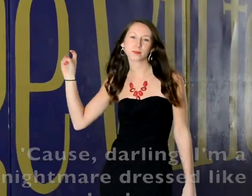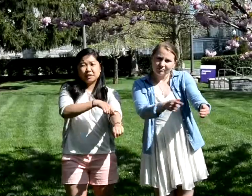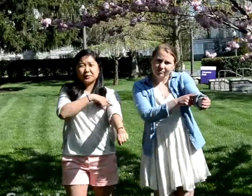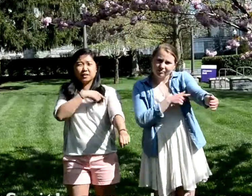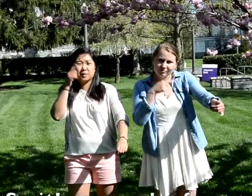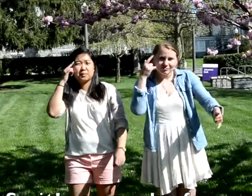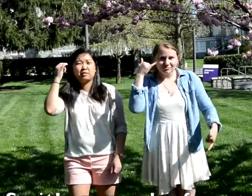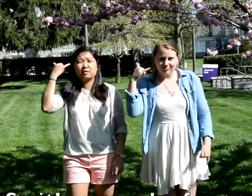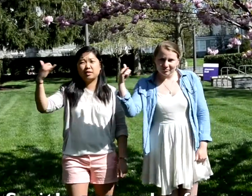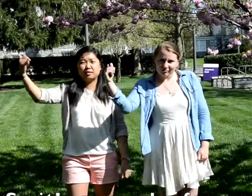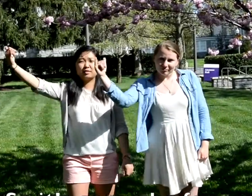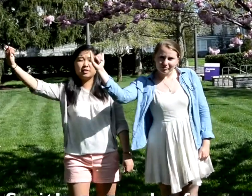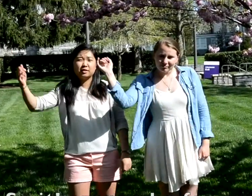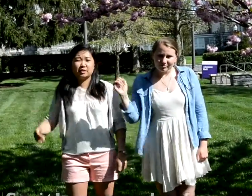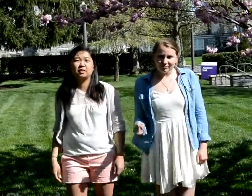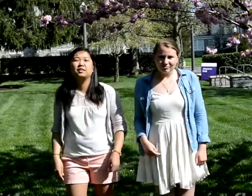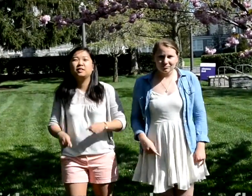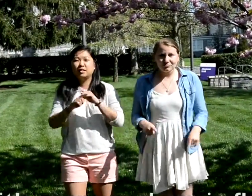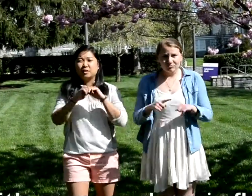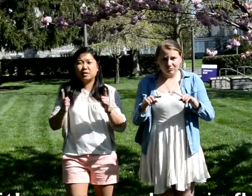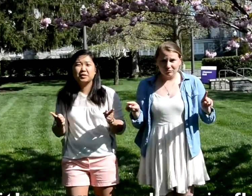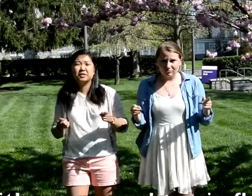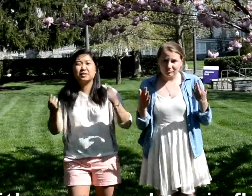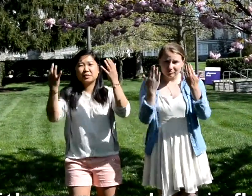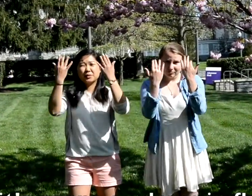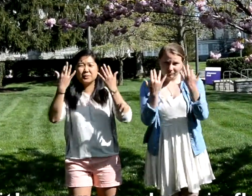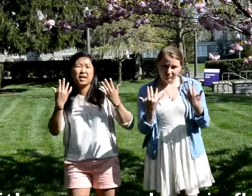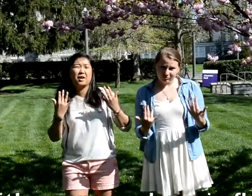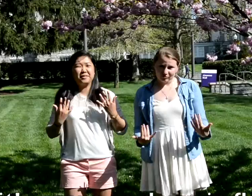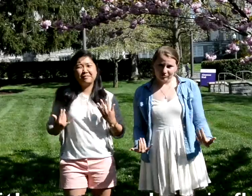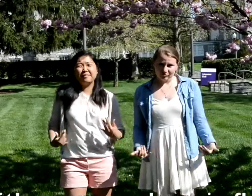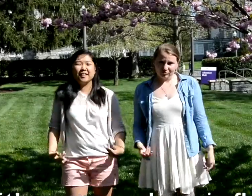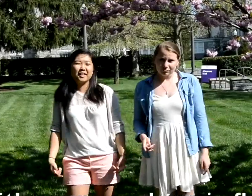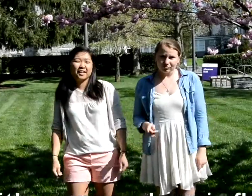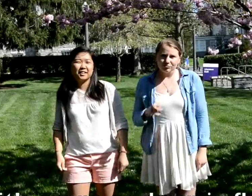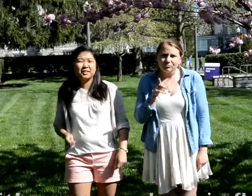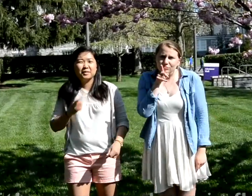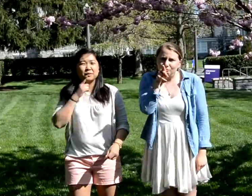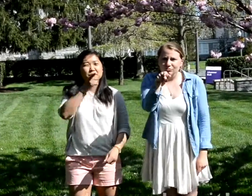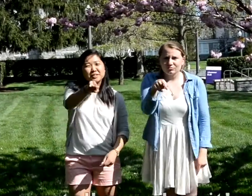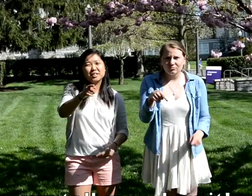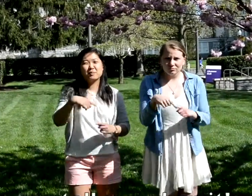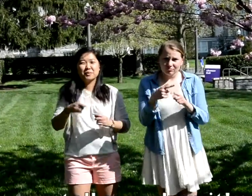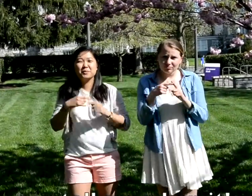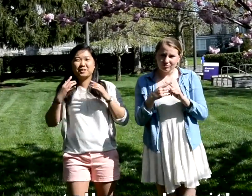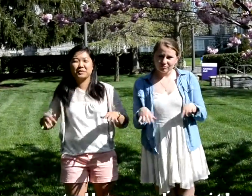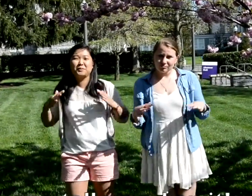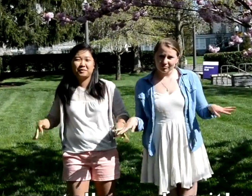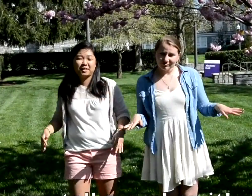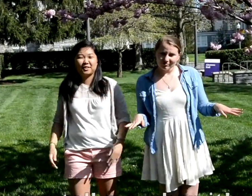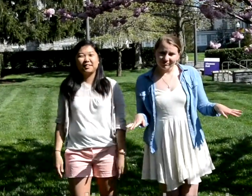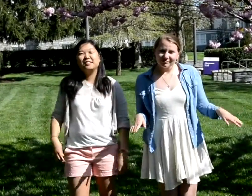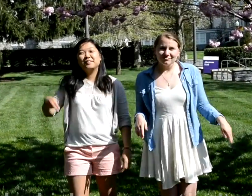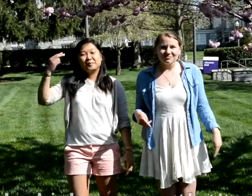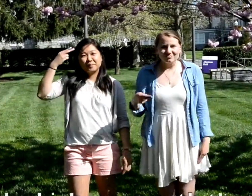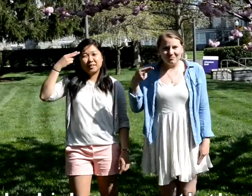daydream So it's gonna be forever Or it's gonna go down in flames You can tell me when it's over